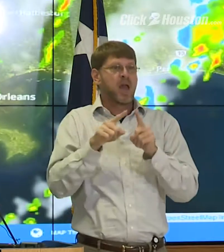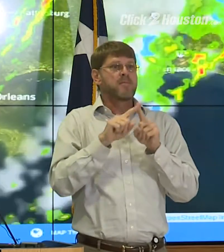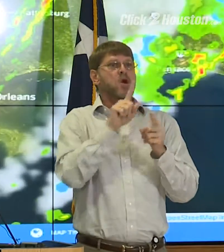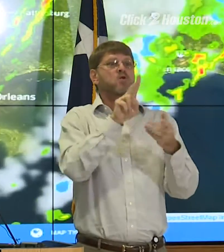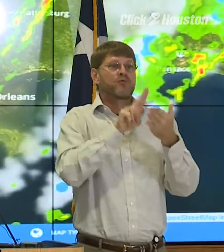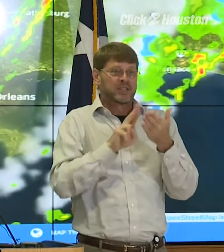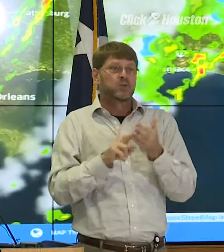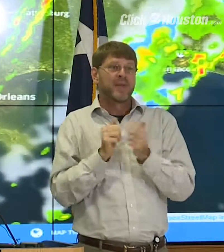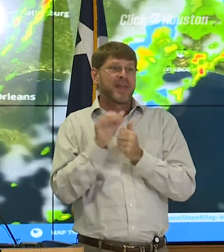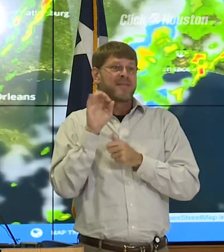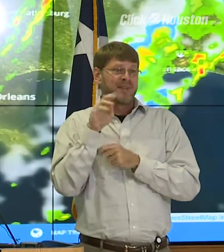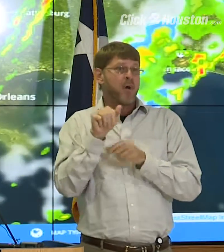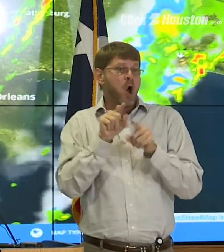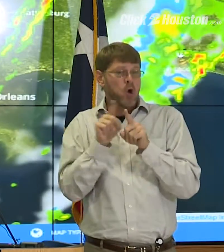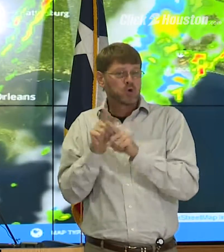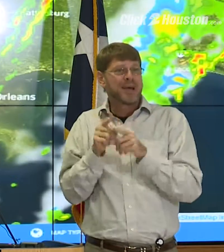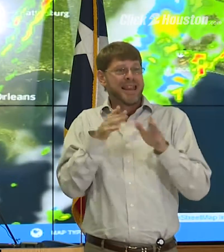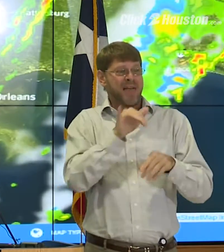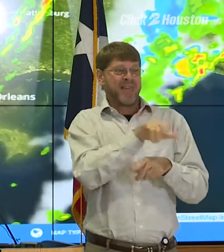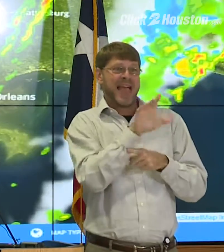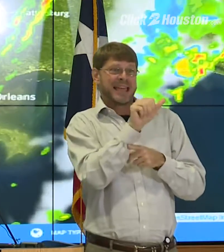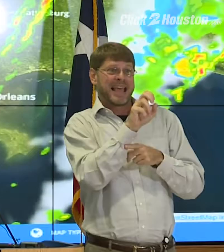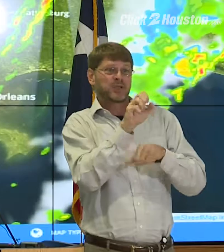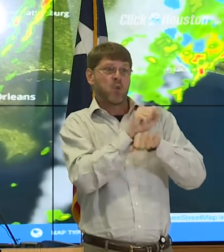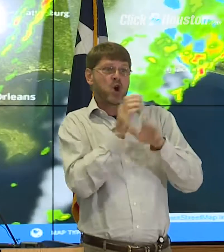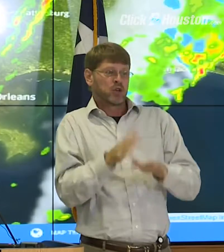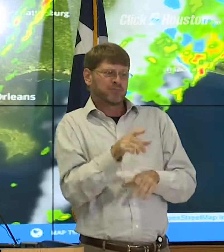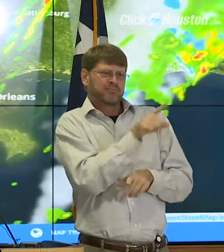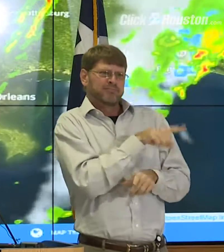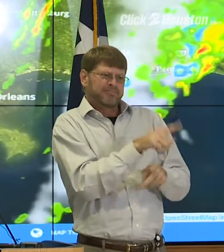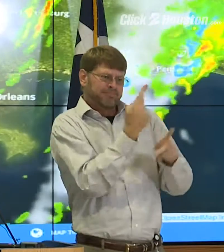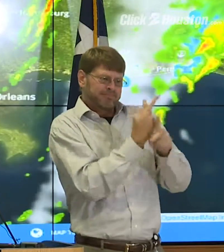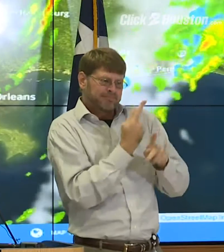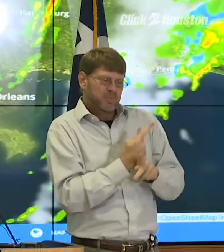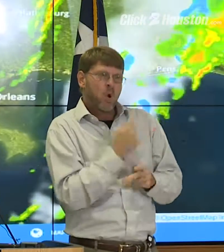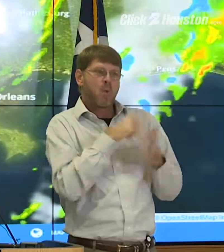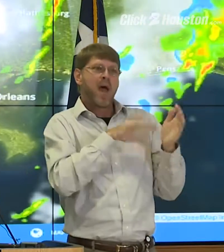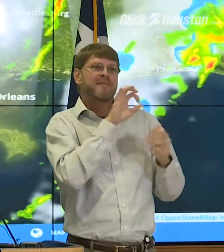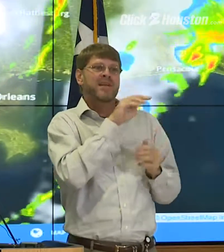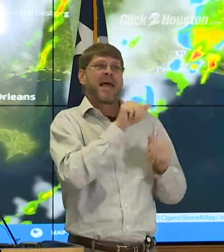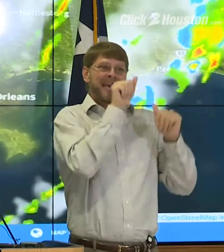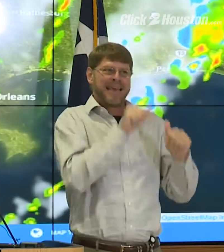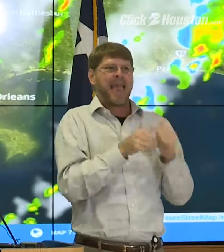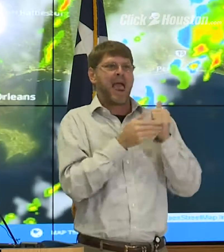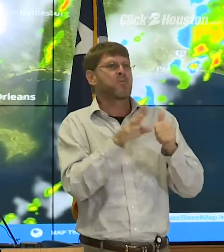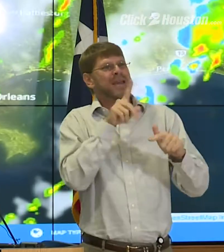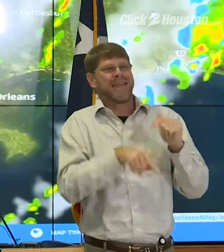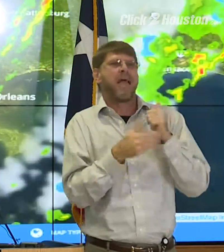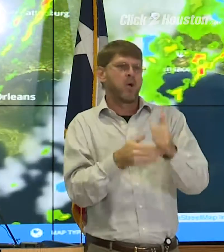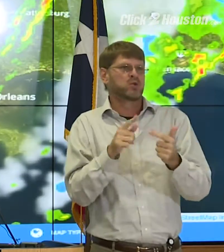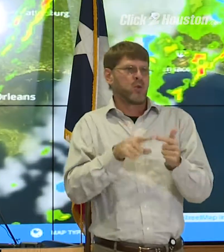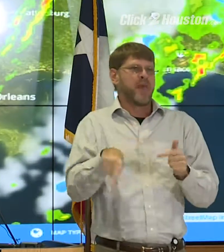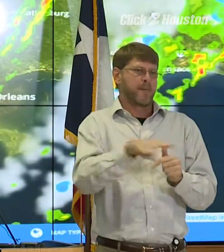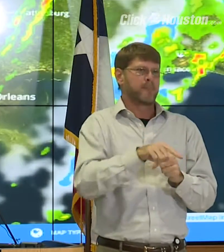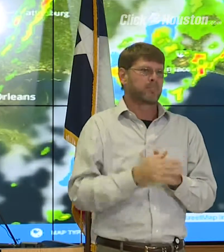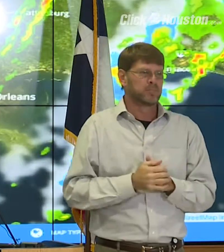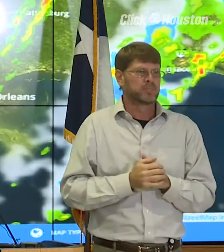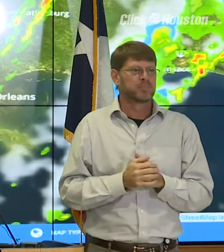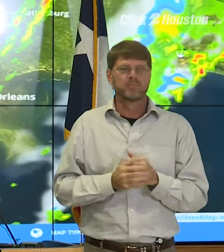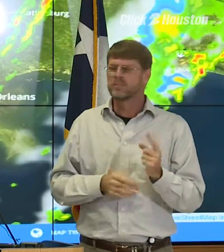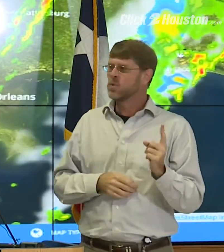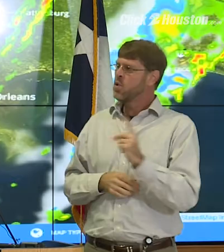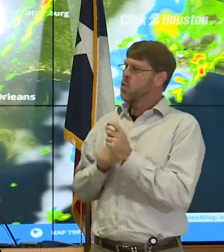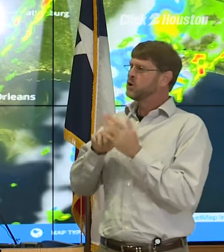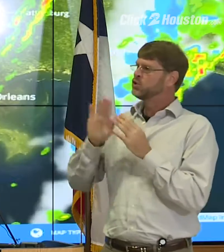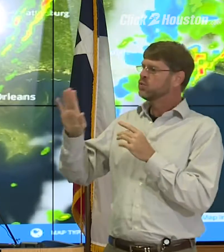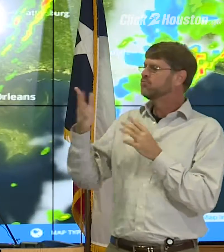register with FEMA and let the caseworkers work out what FEMA help may or may not be available to them. What's your